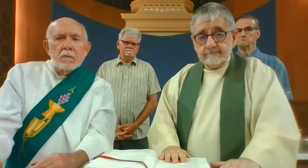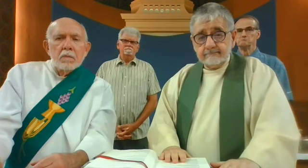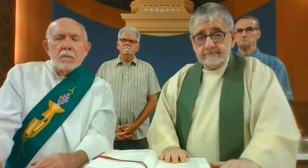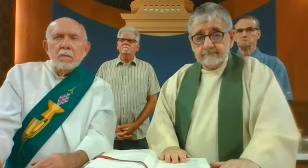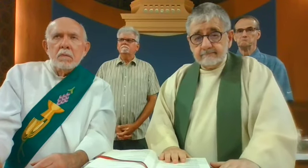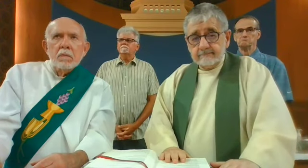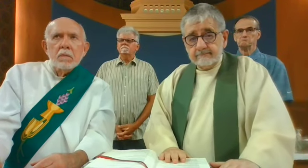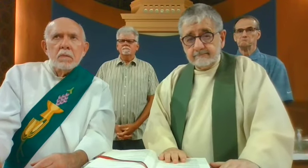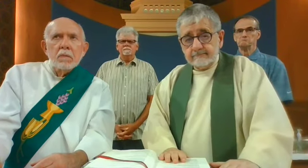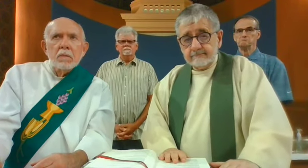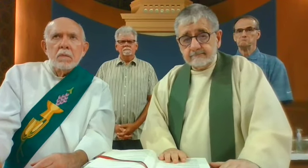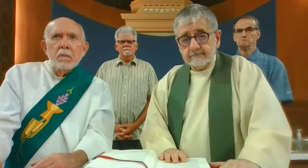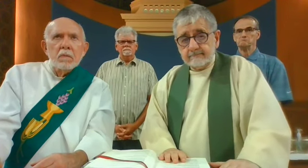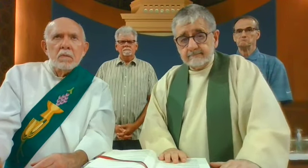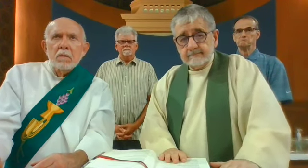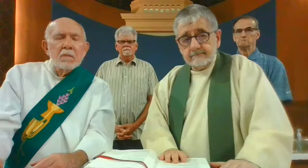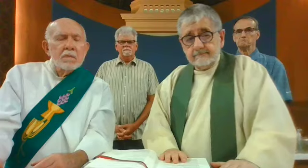Are there names that that we should remember?